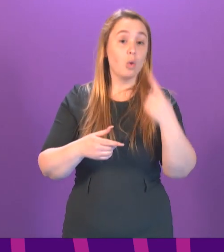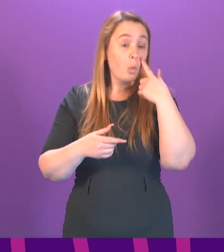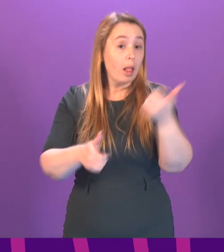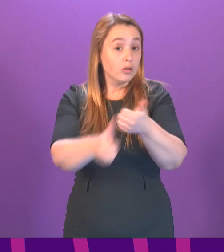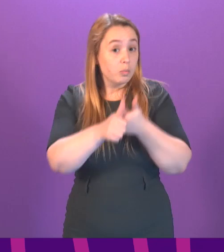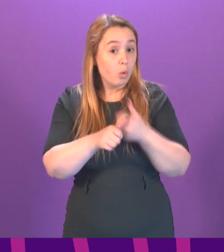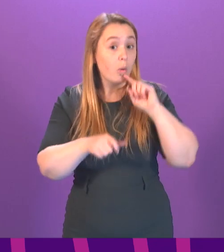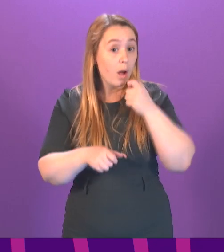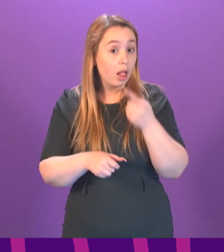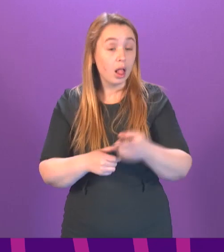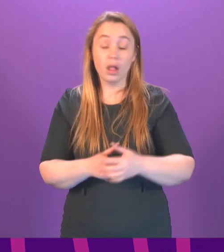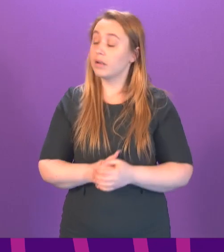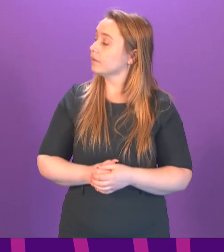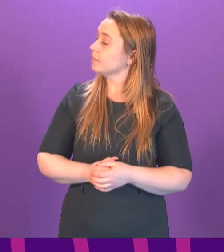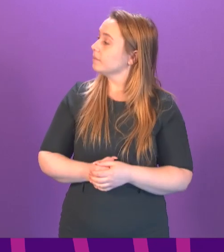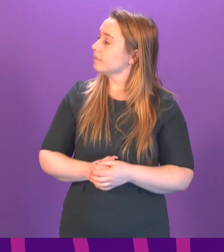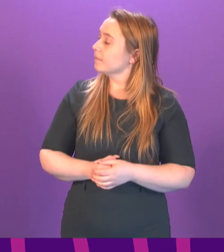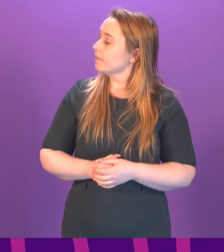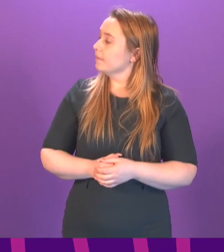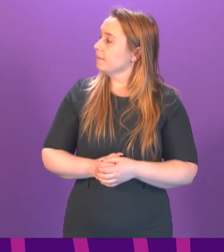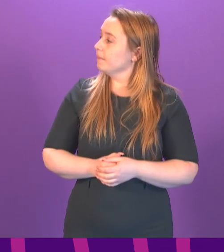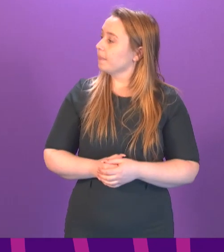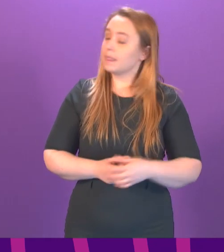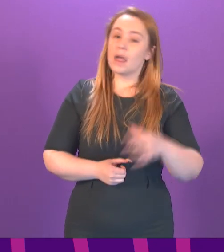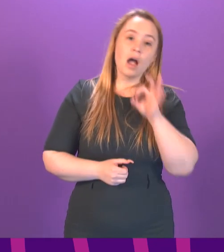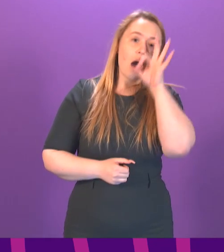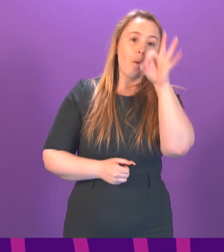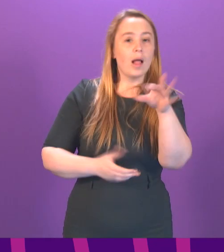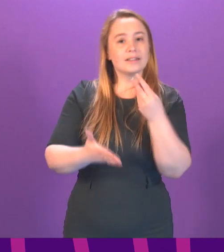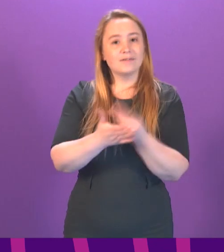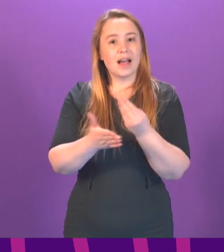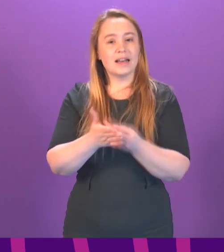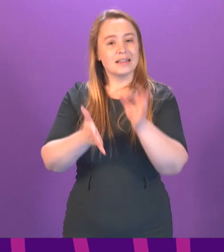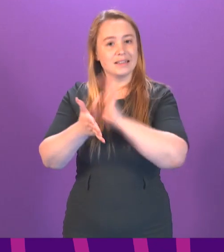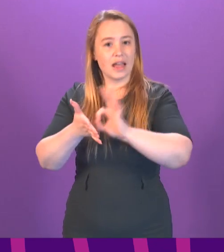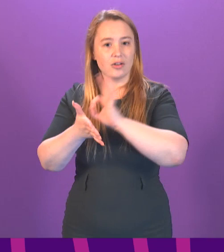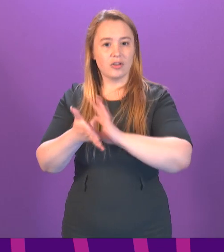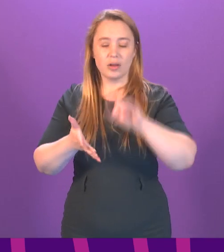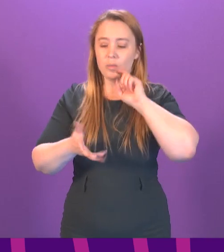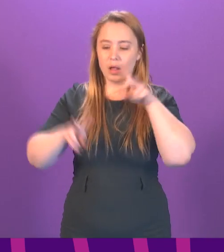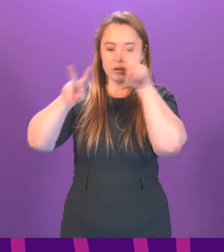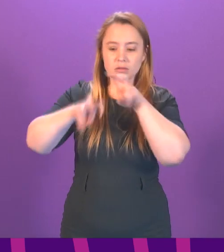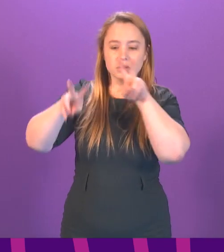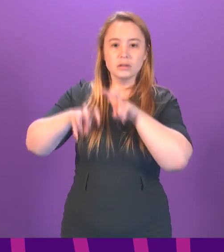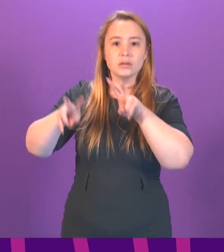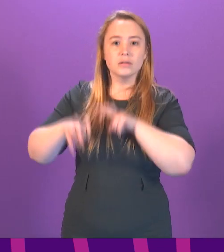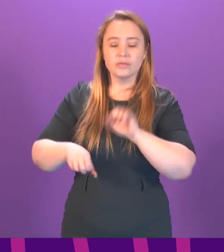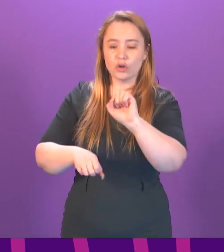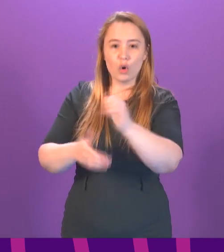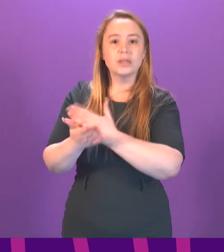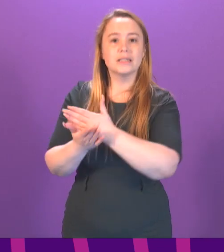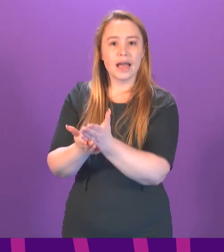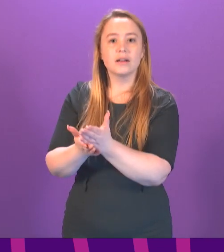of support? I'll ask the finance secretary to look at the particular case or sector